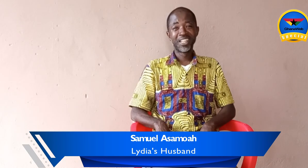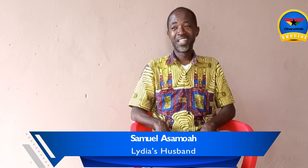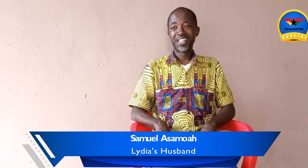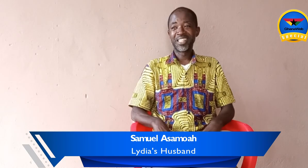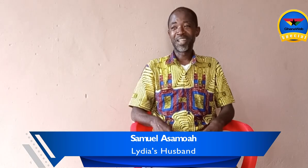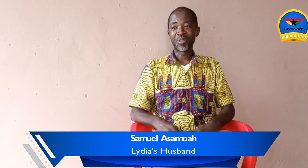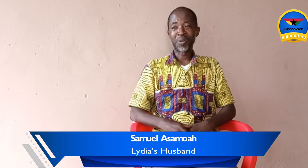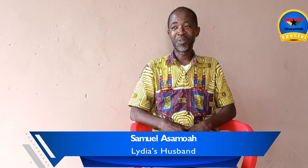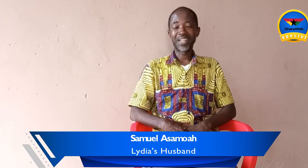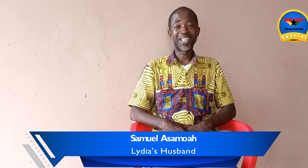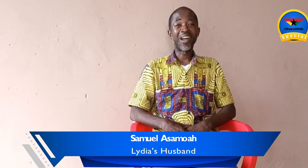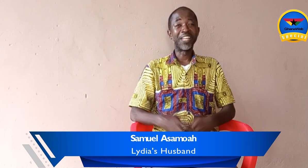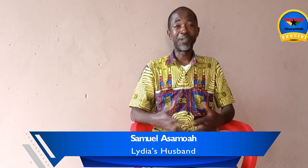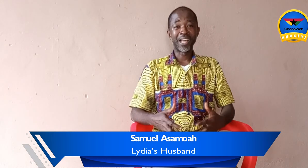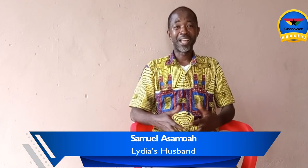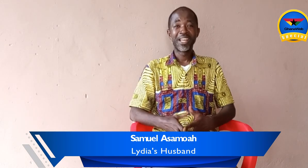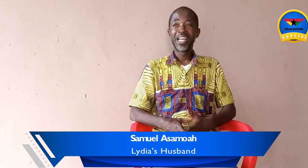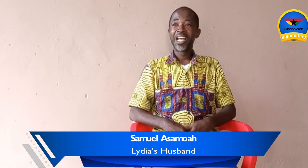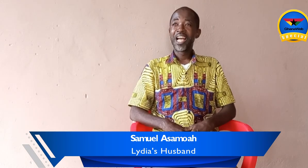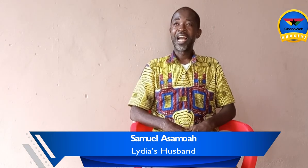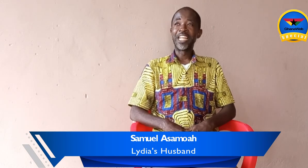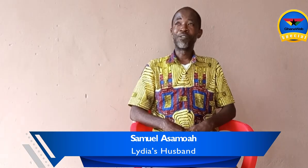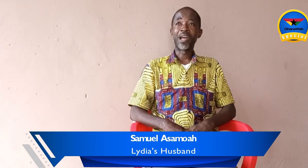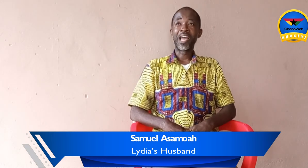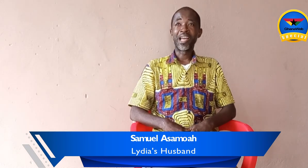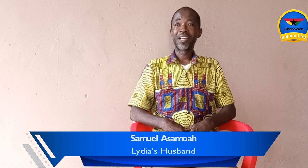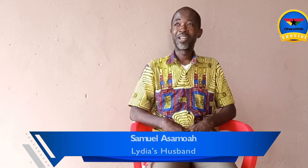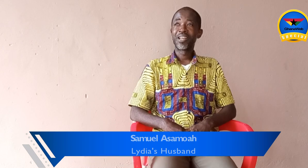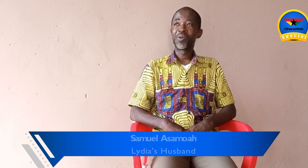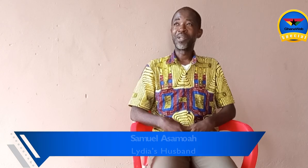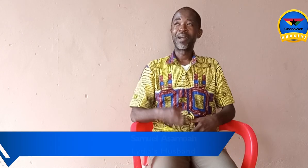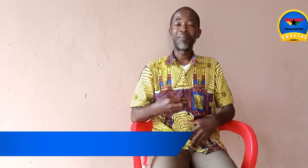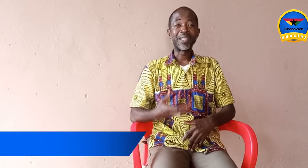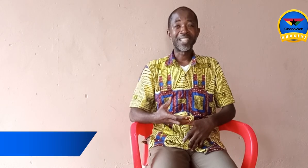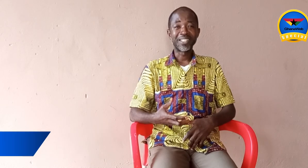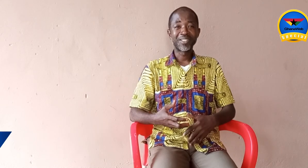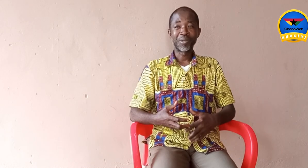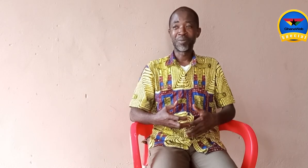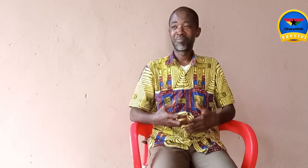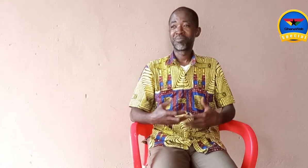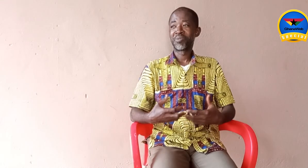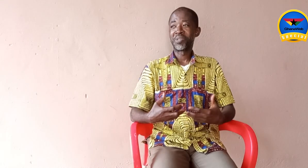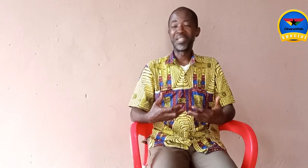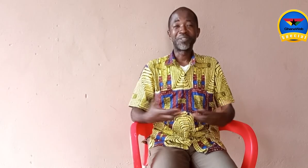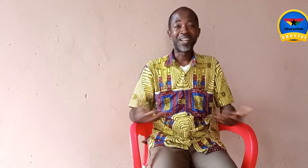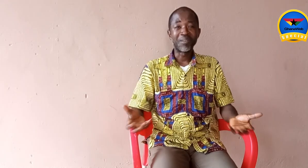Yeah. So that is how I live with her. I live with her with that mindset. So we live together peacefully.